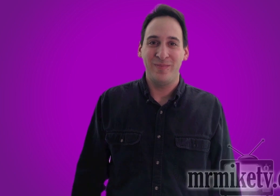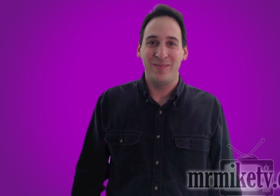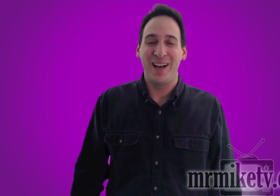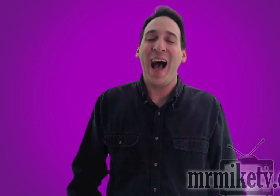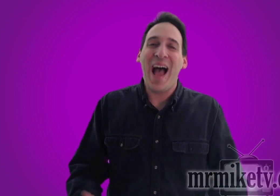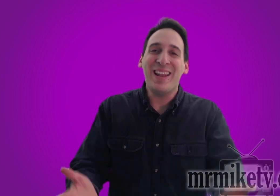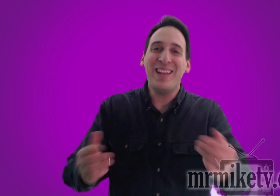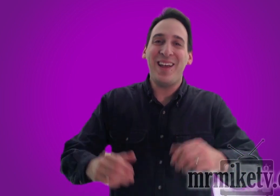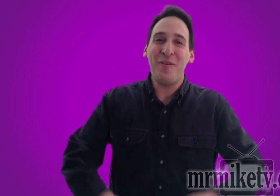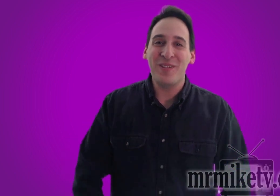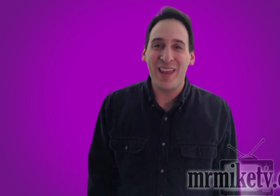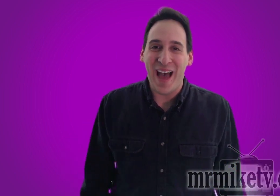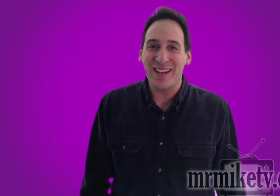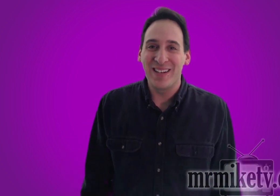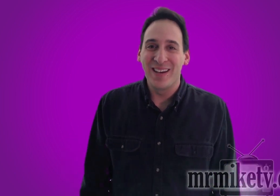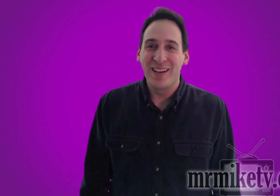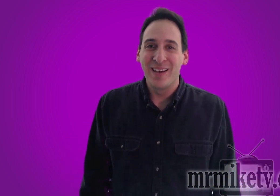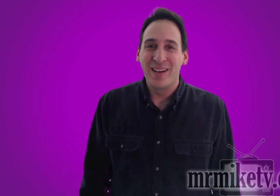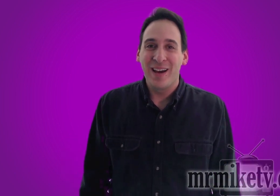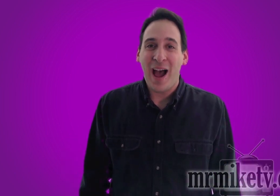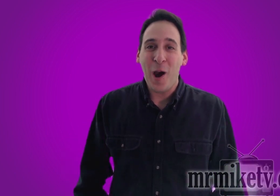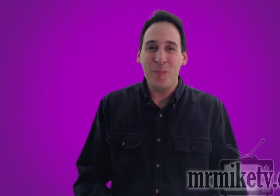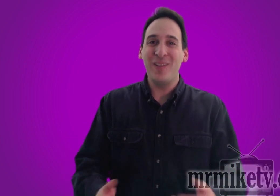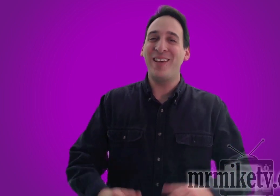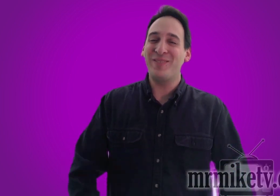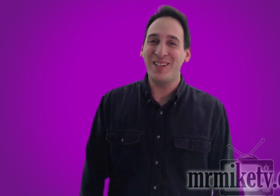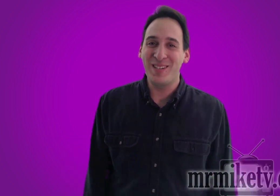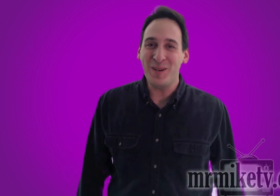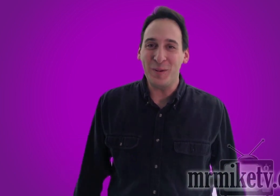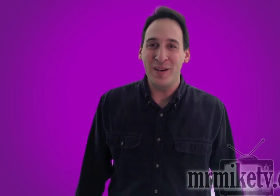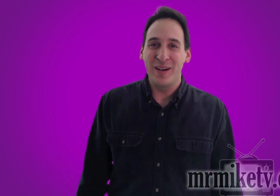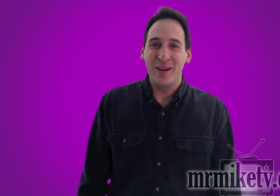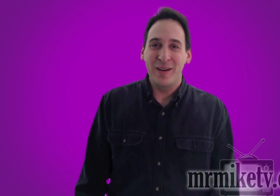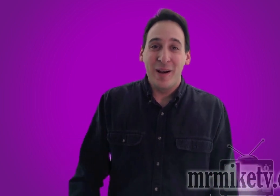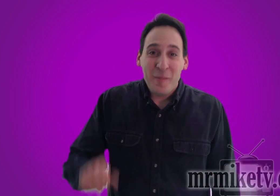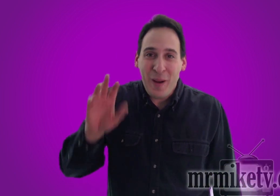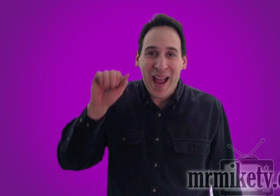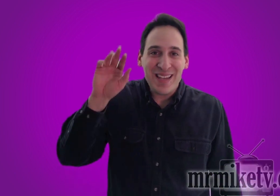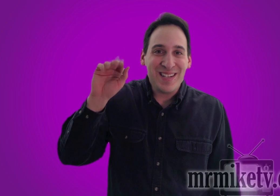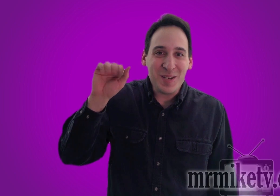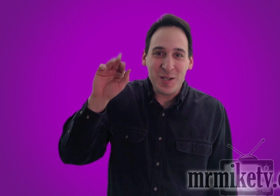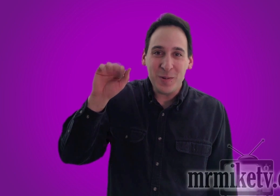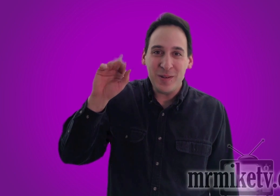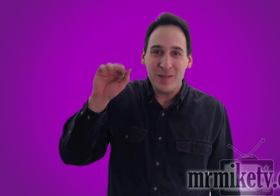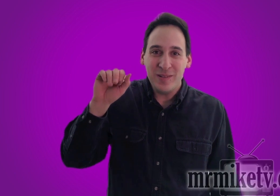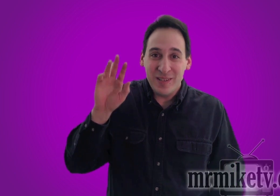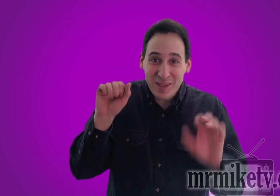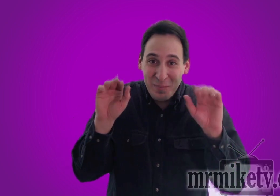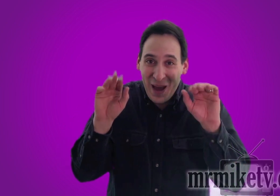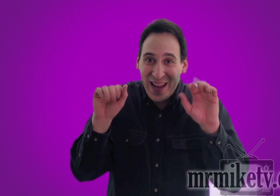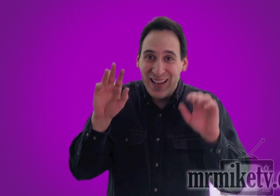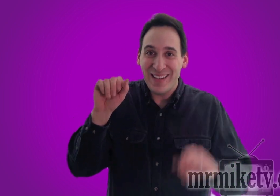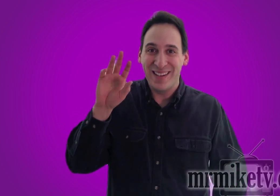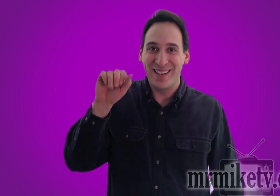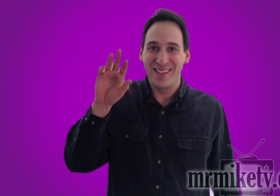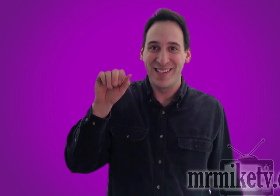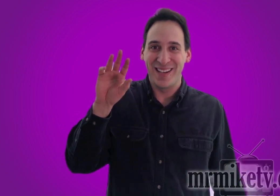I loved that! I hope you loved it too! Bye! See you soon! Bye! Bye!